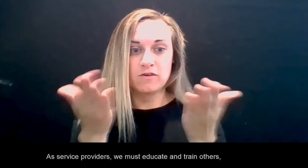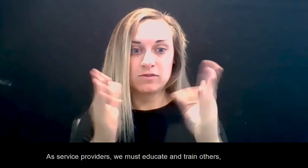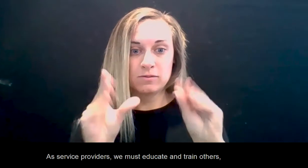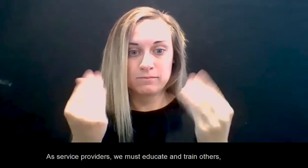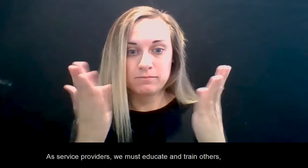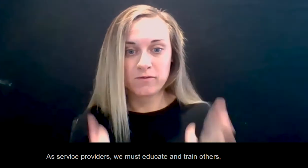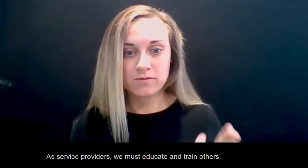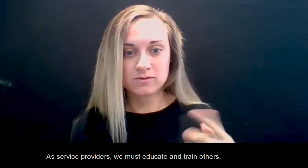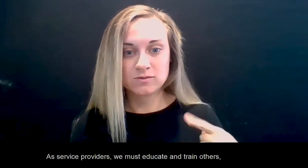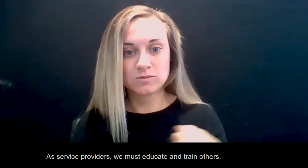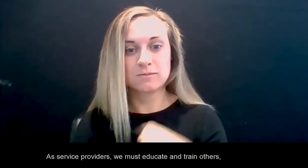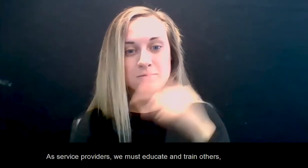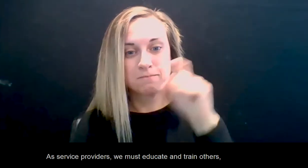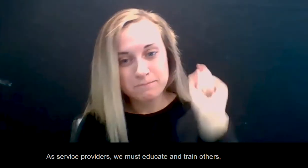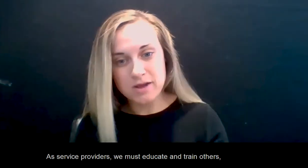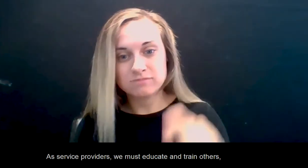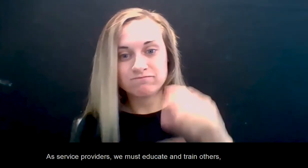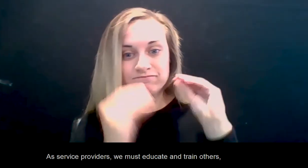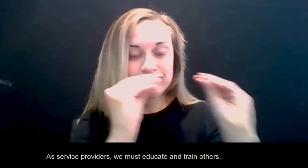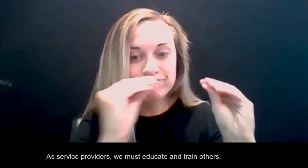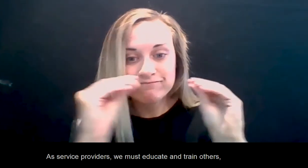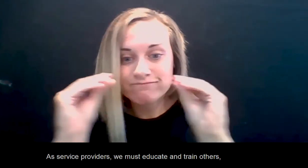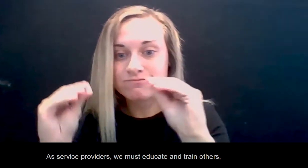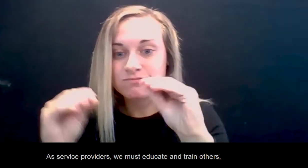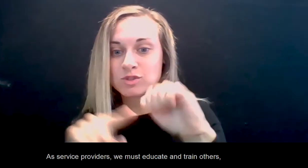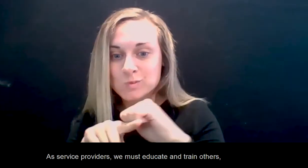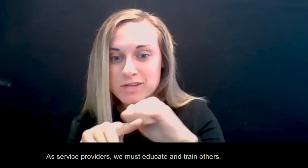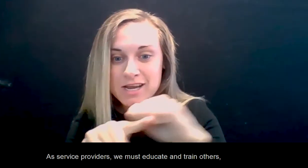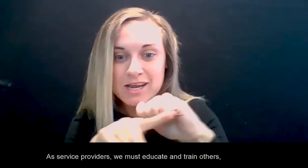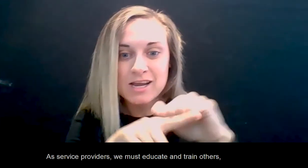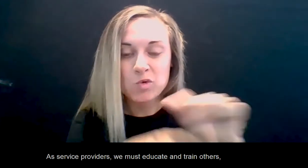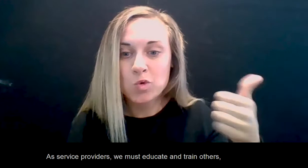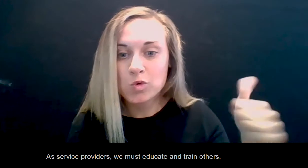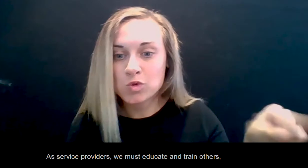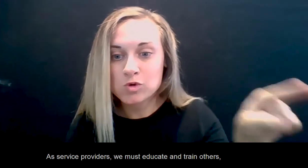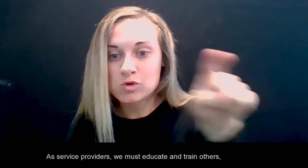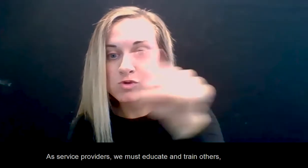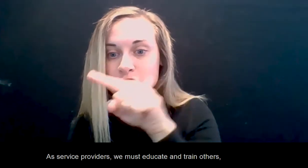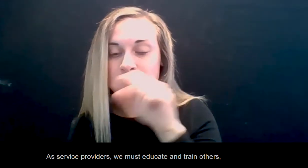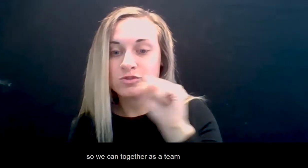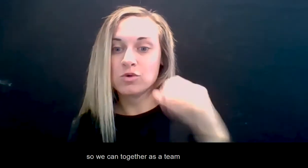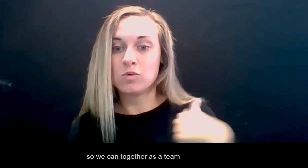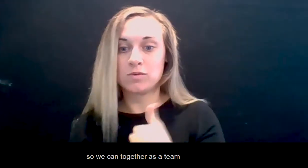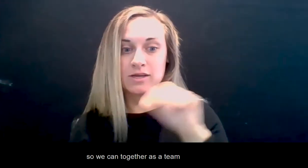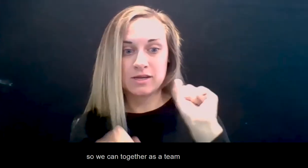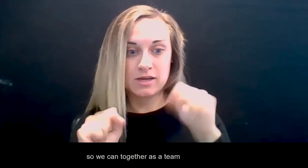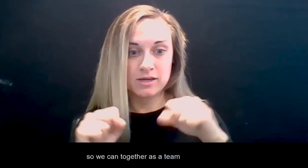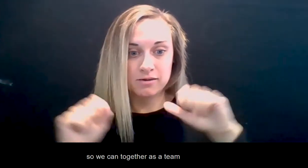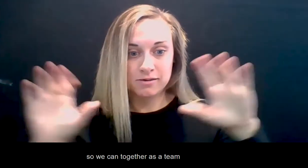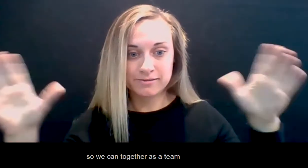As service providers, we must educate and train others so we can together as